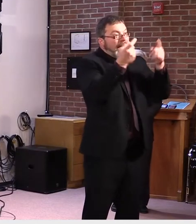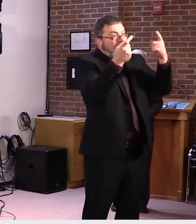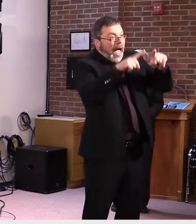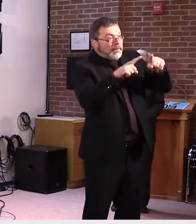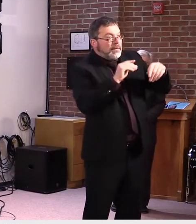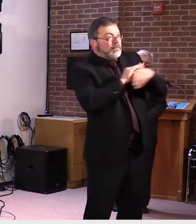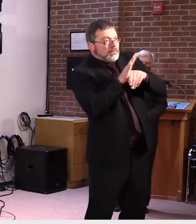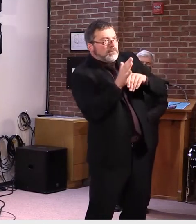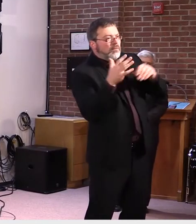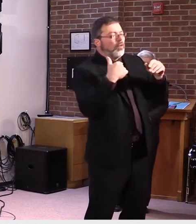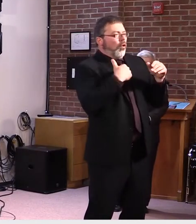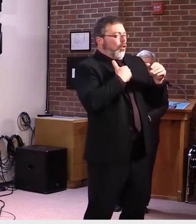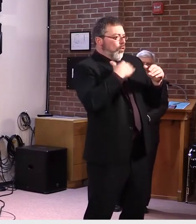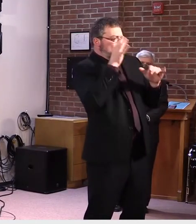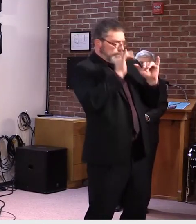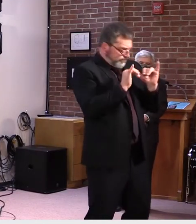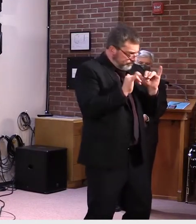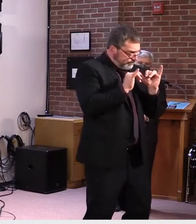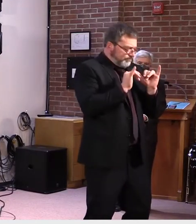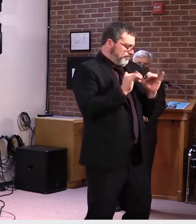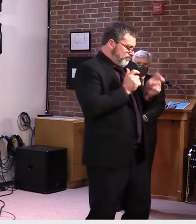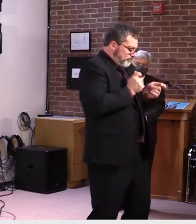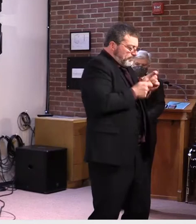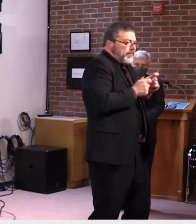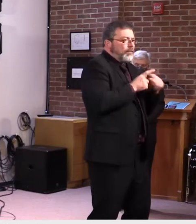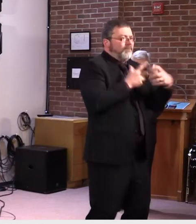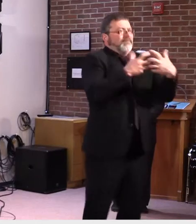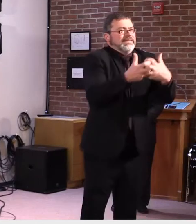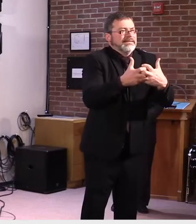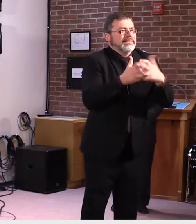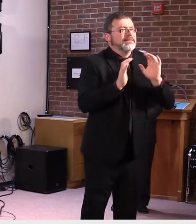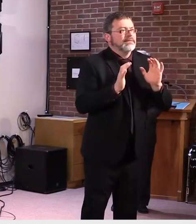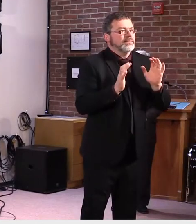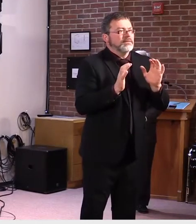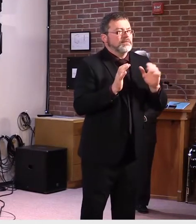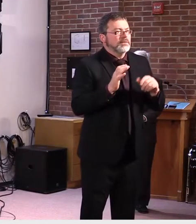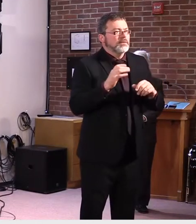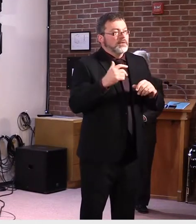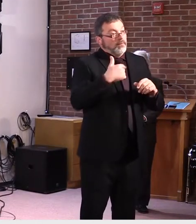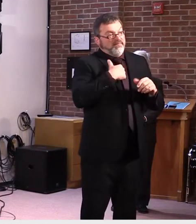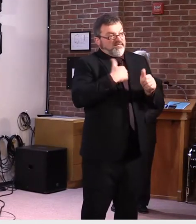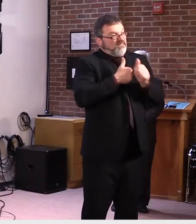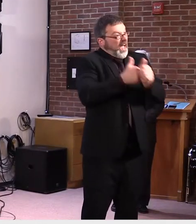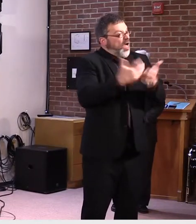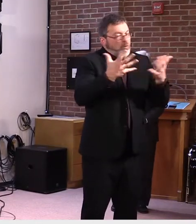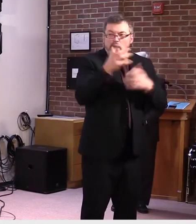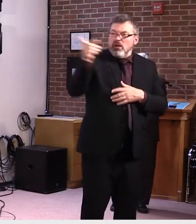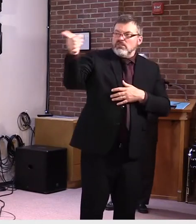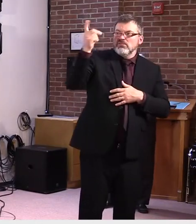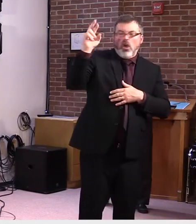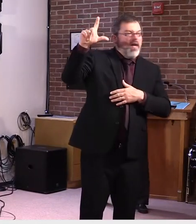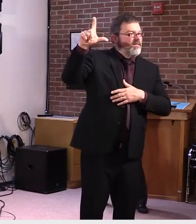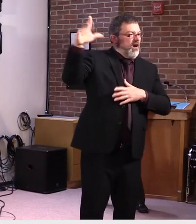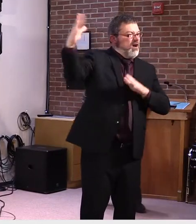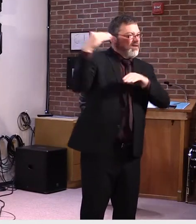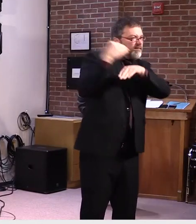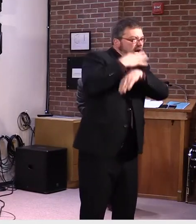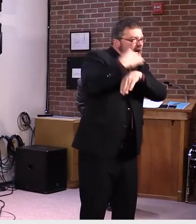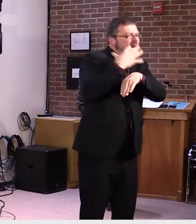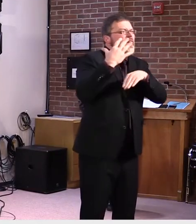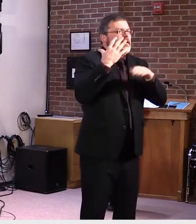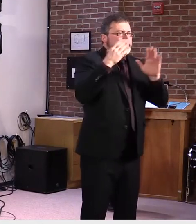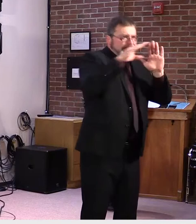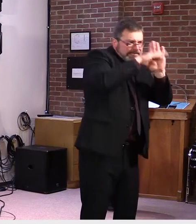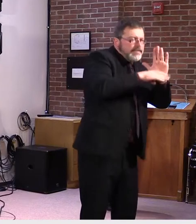We are focused on producing guidance on applied aspects of the health guidance to specific instructional situations. students. For example,